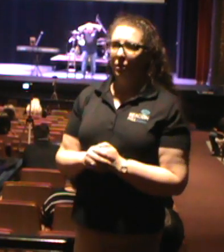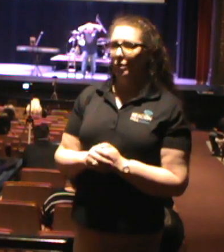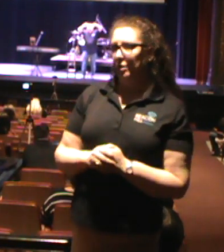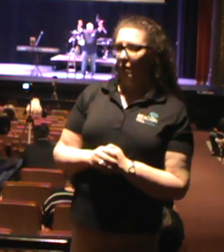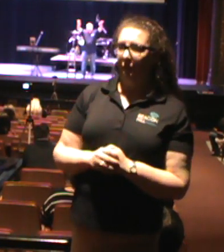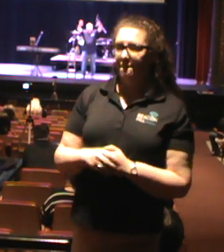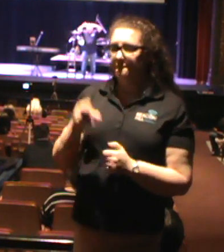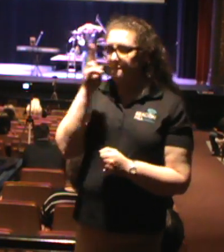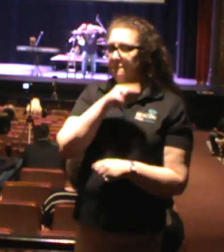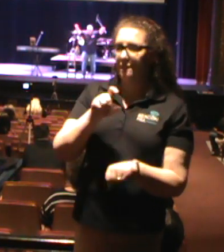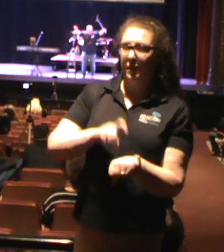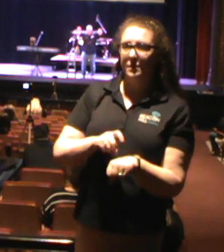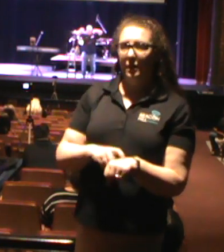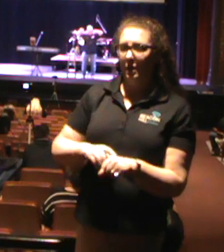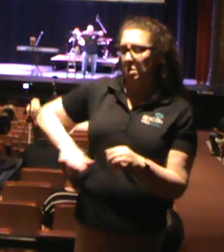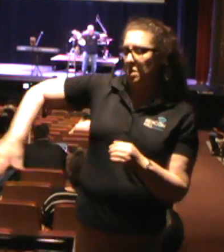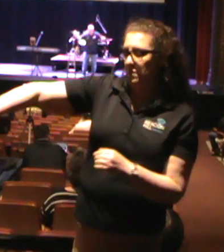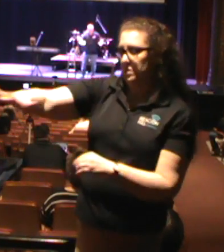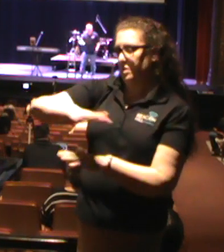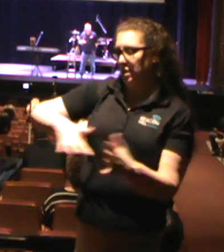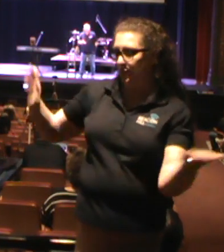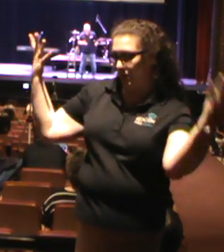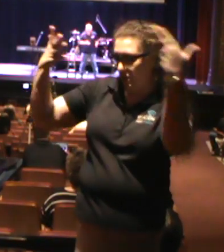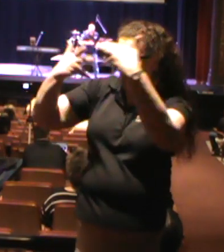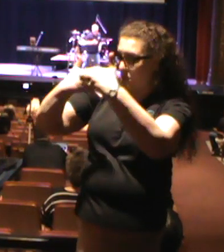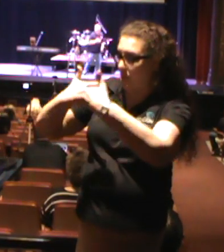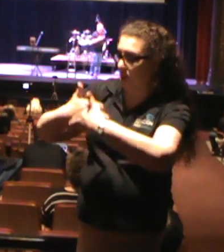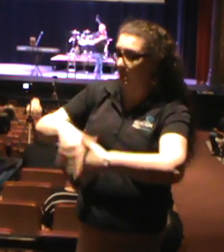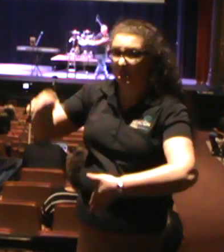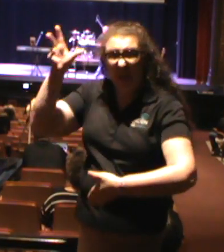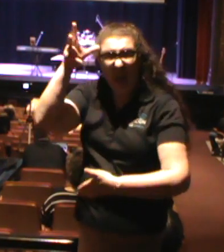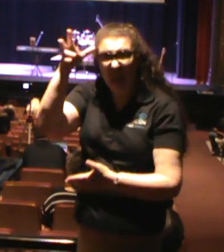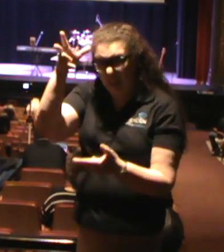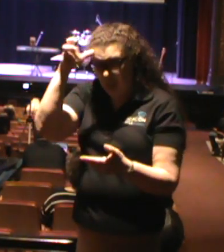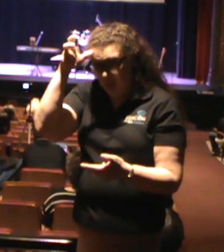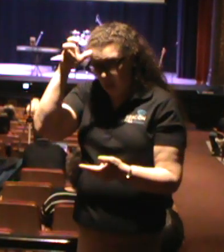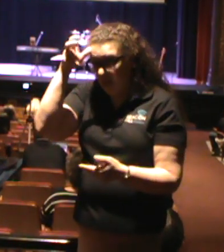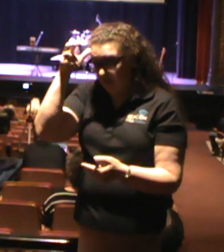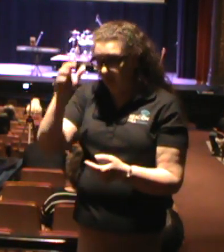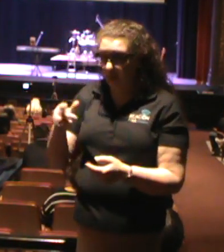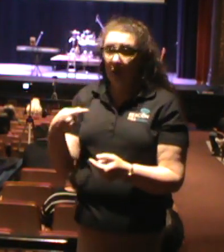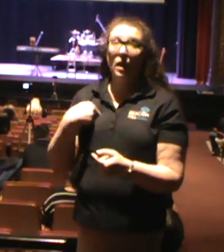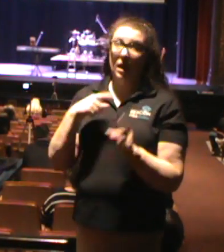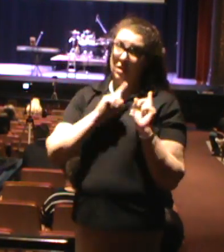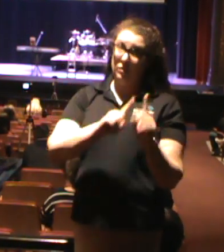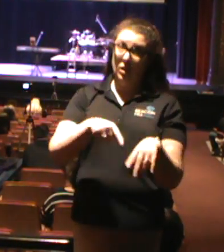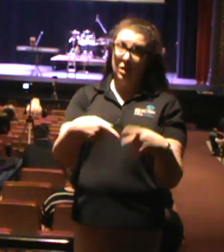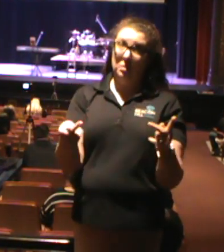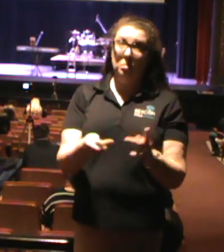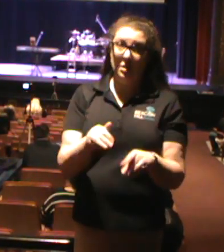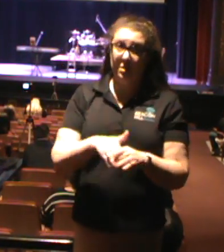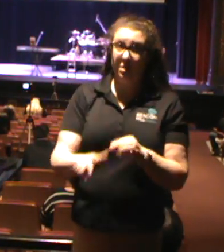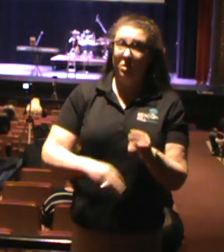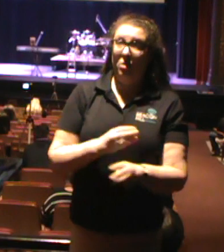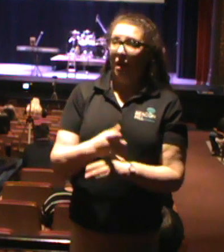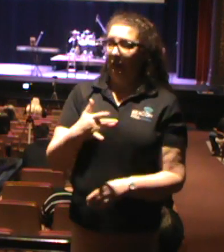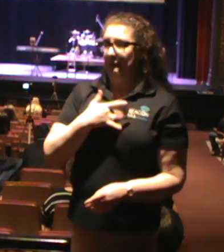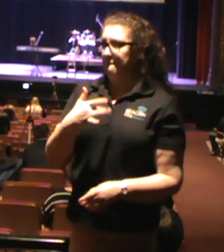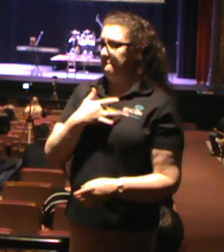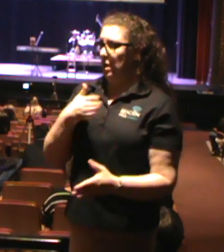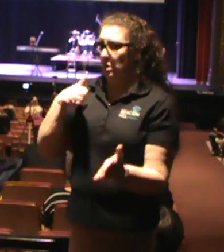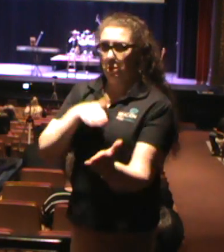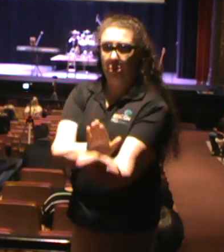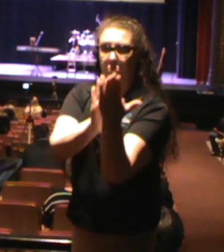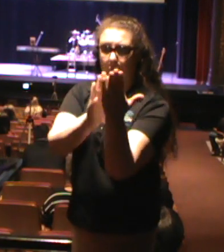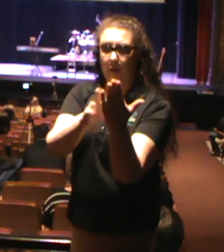in the darkness and a cloud of evil. I have been in places in this world where I just felt the presence